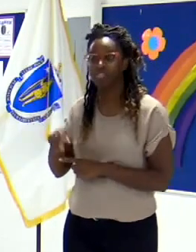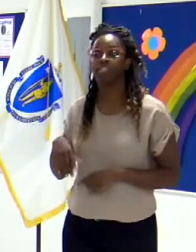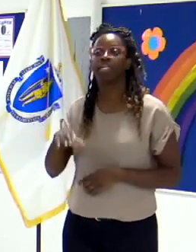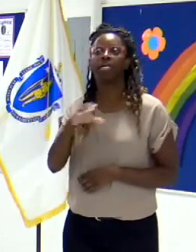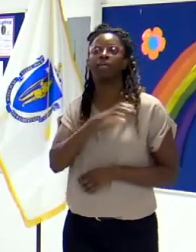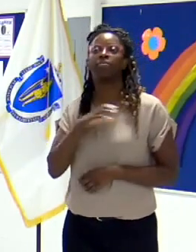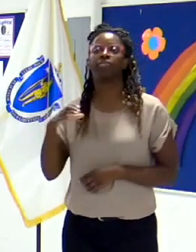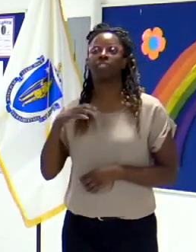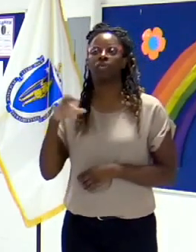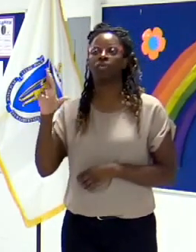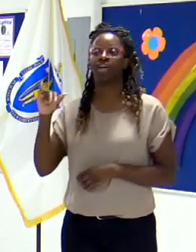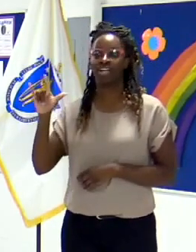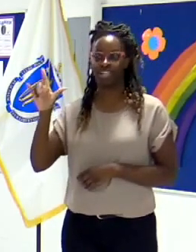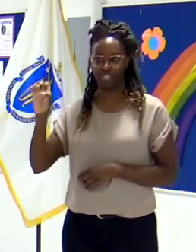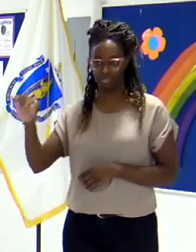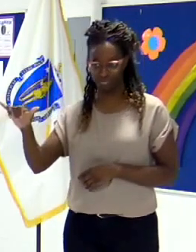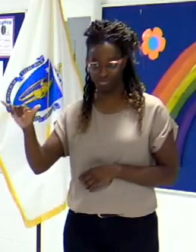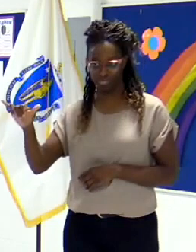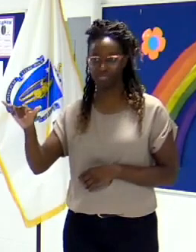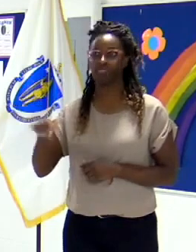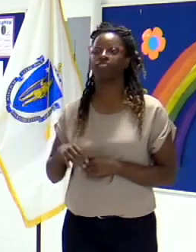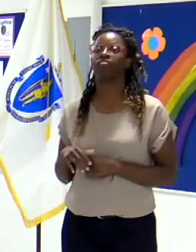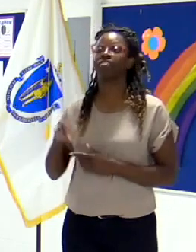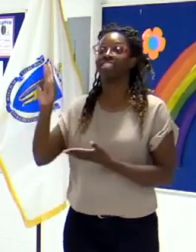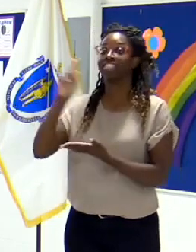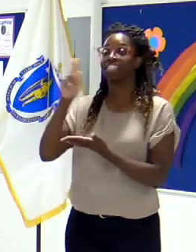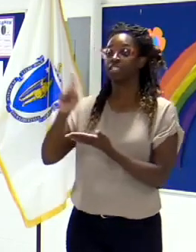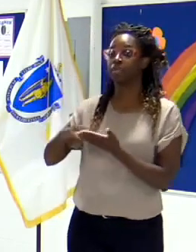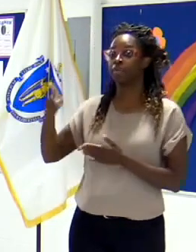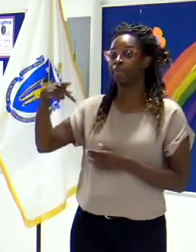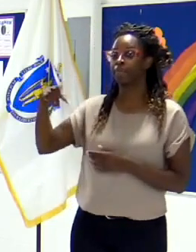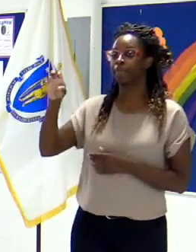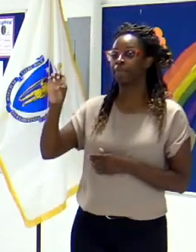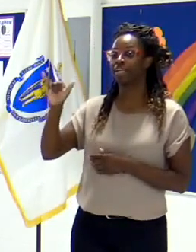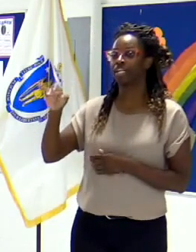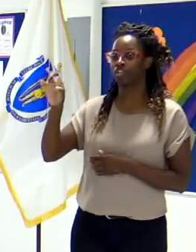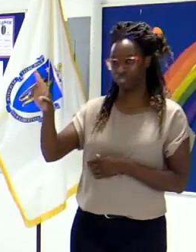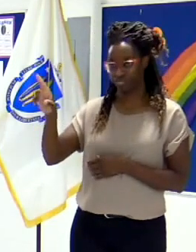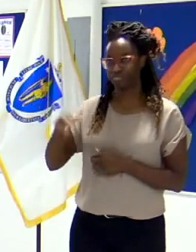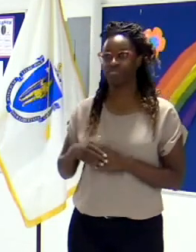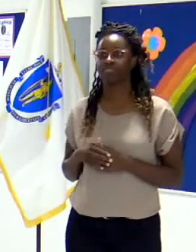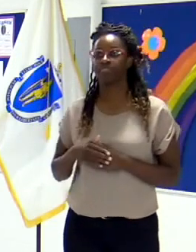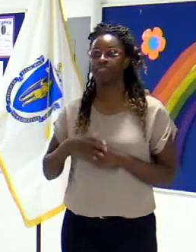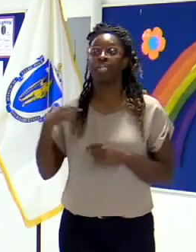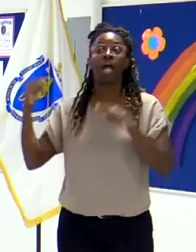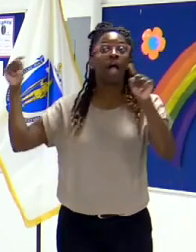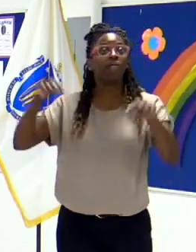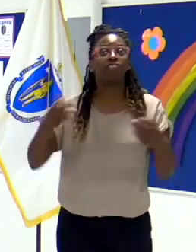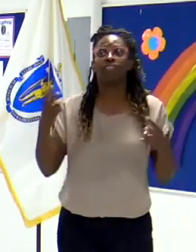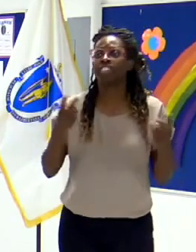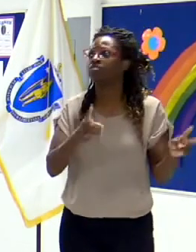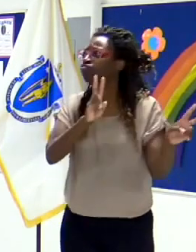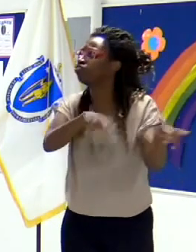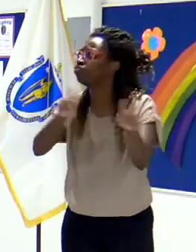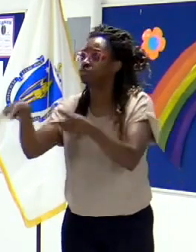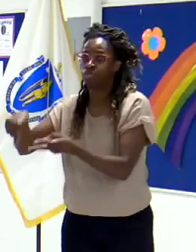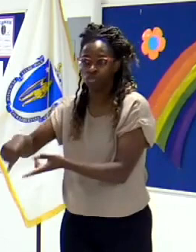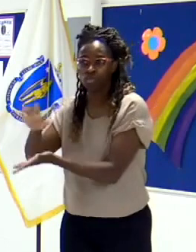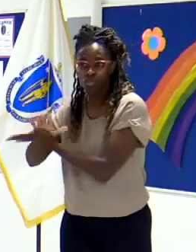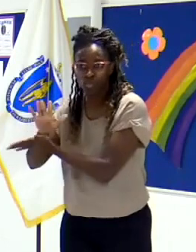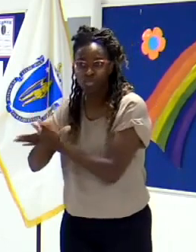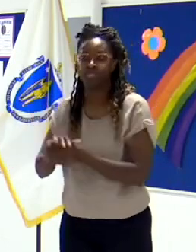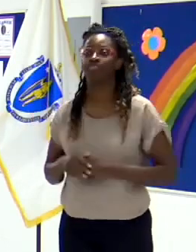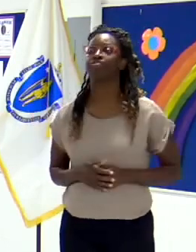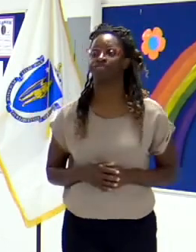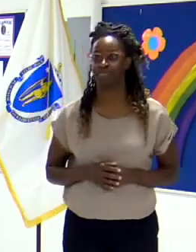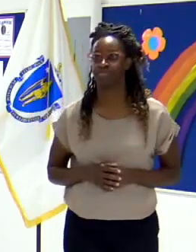Paeser this morning to come and view our school and see all the incredible work that our people have been doing. It has been